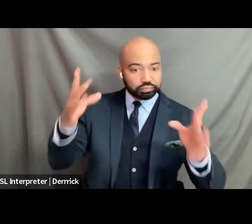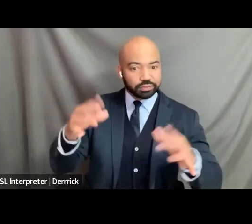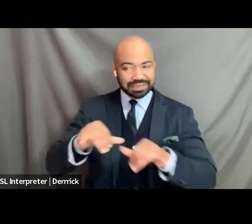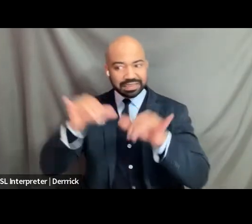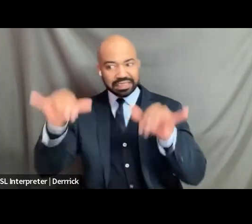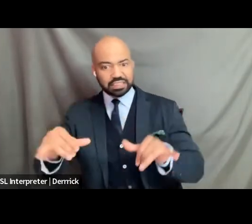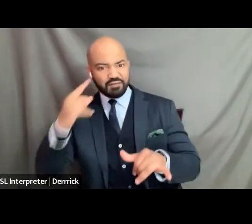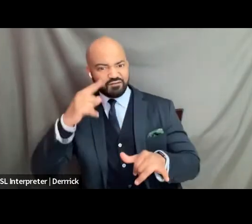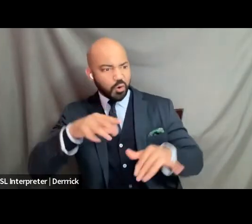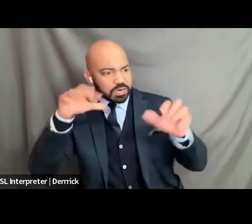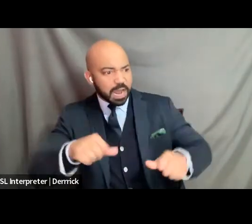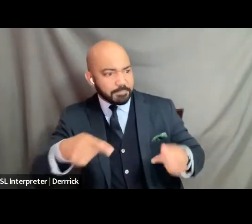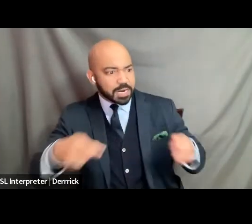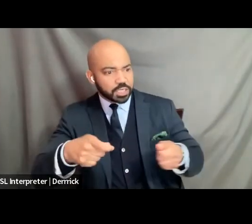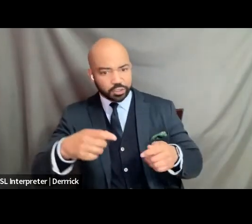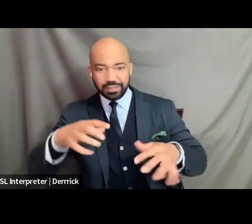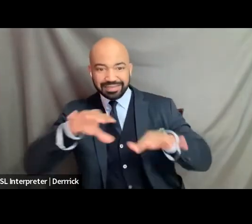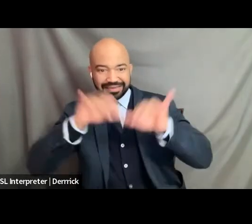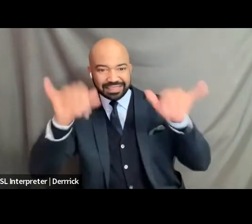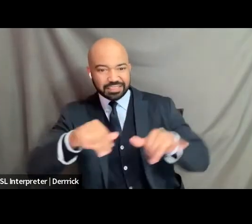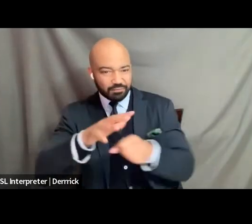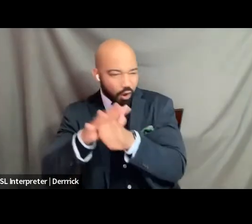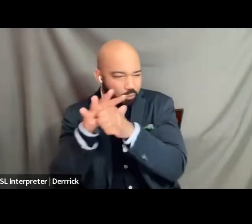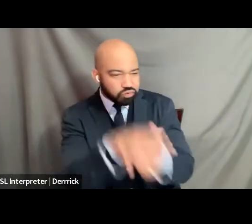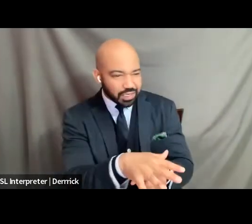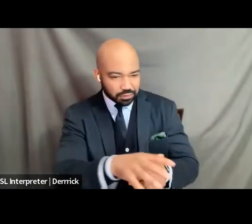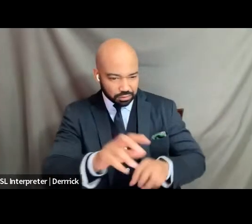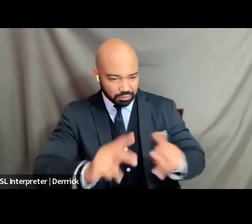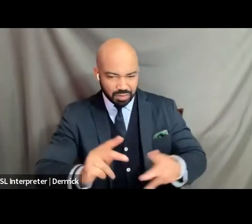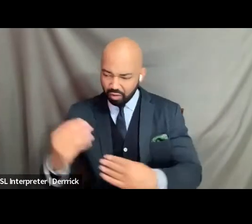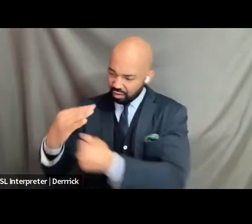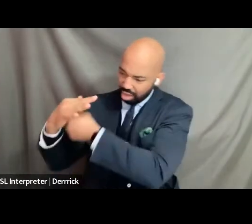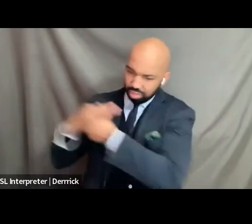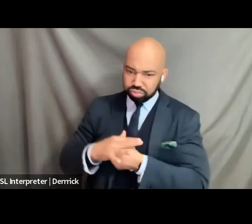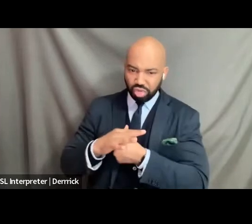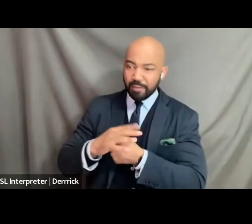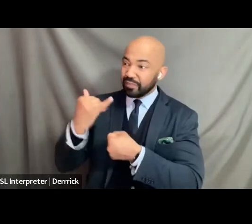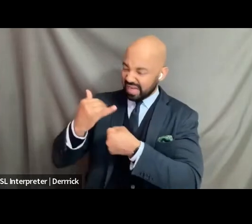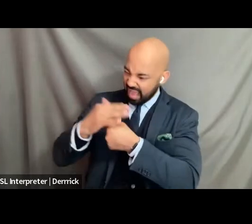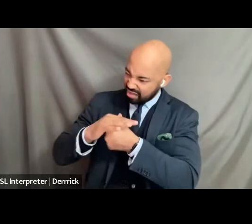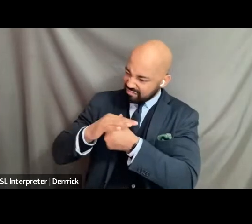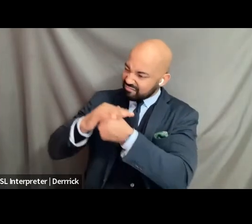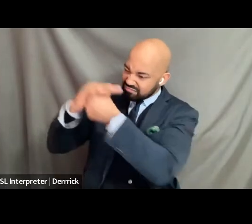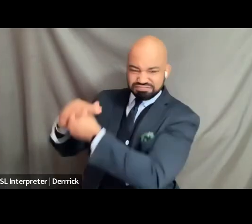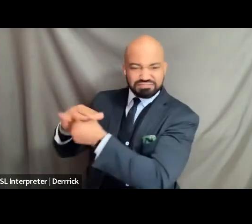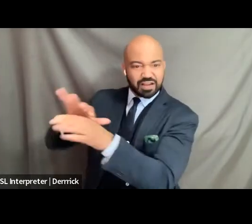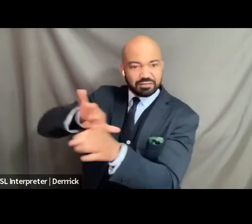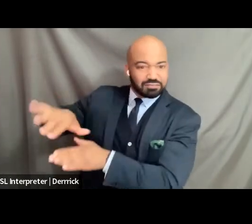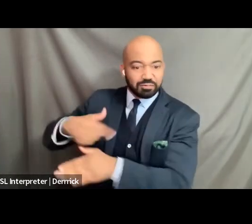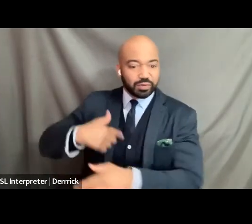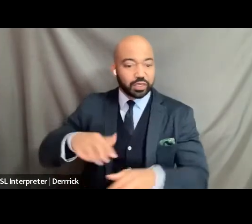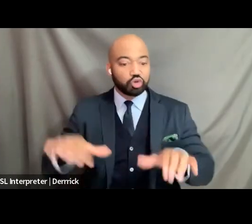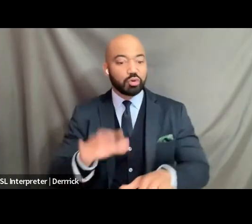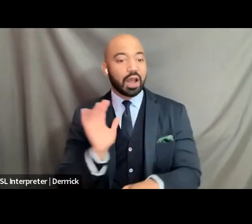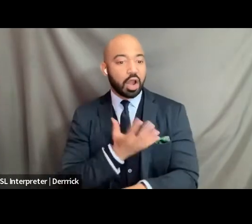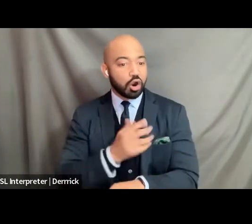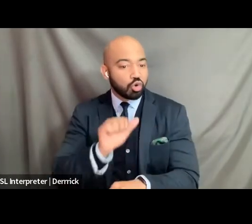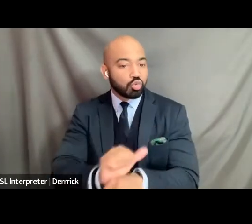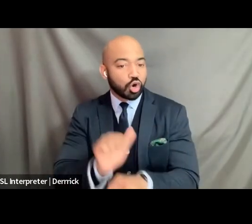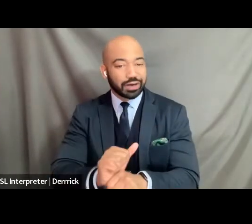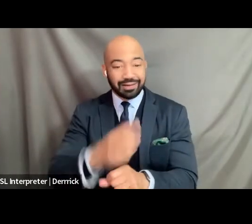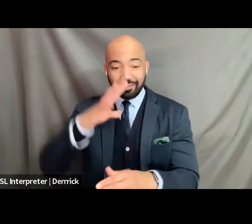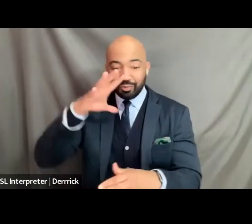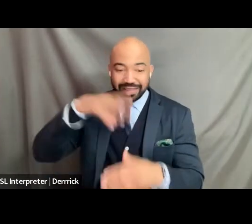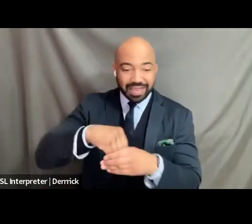and oppression to keep doing our work in a nation under conditions